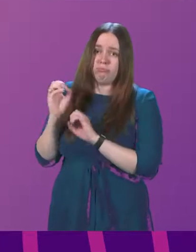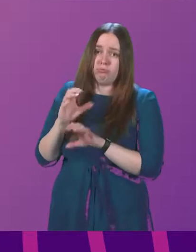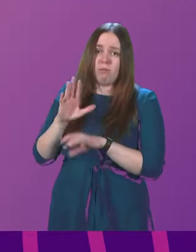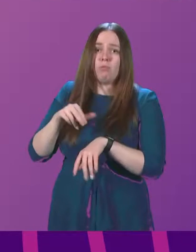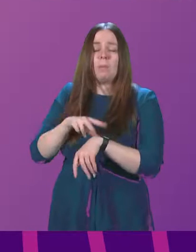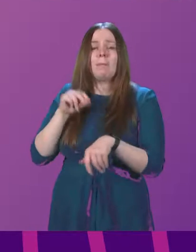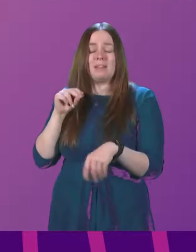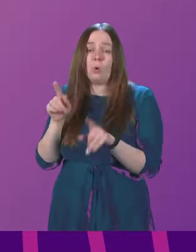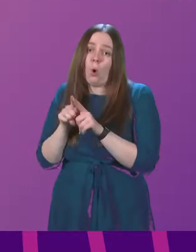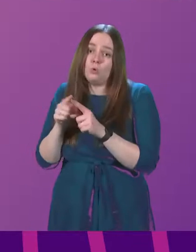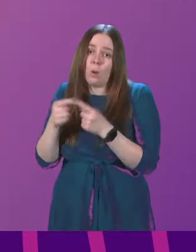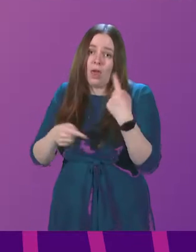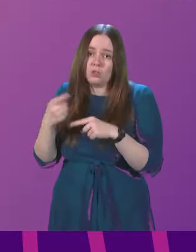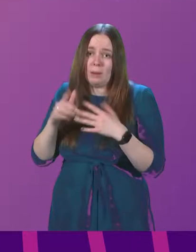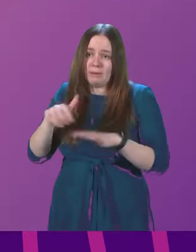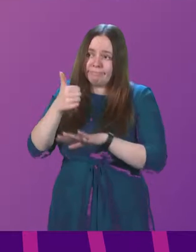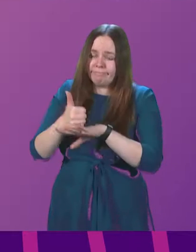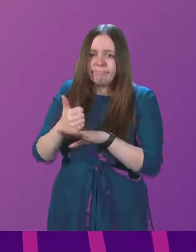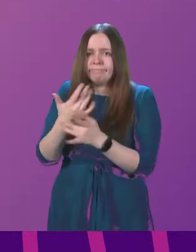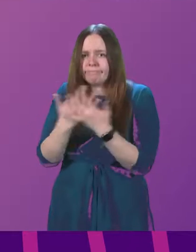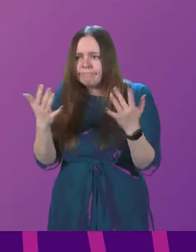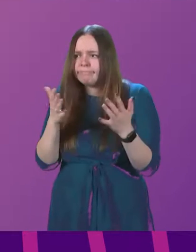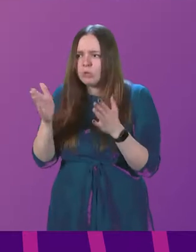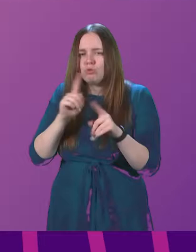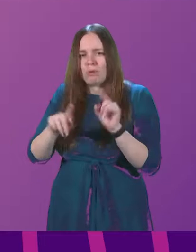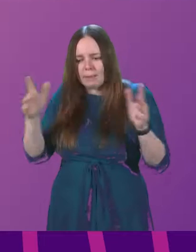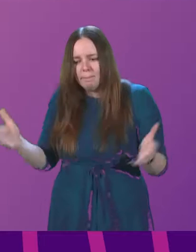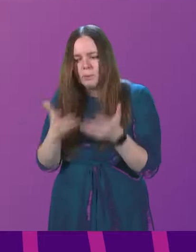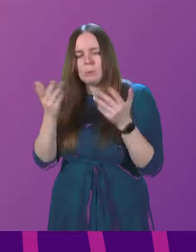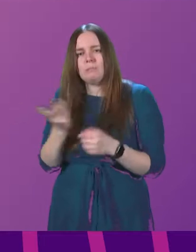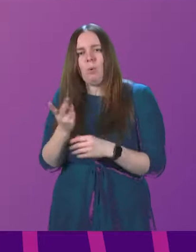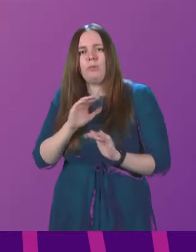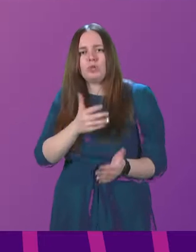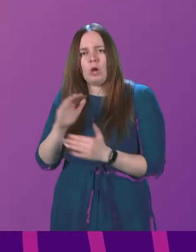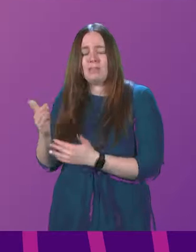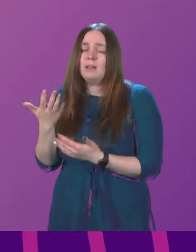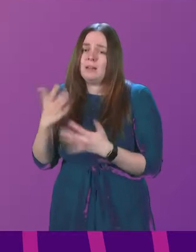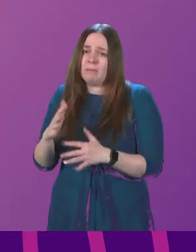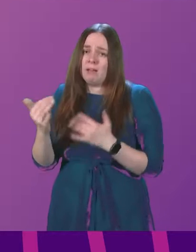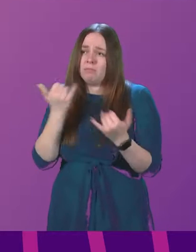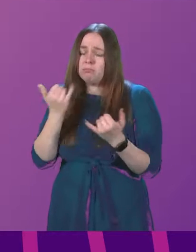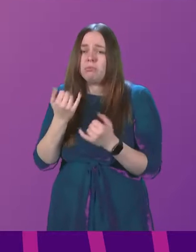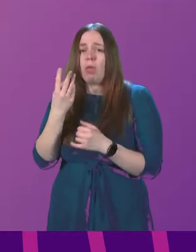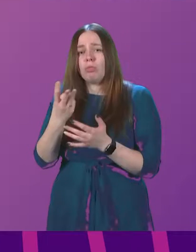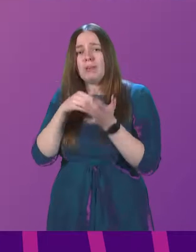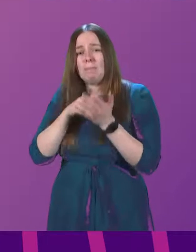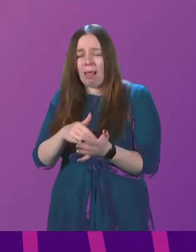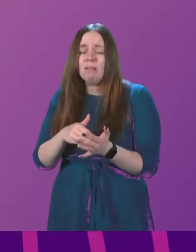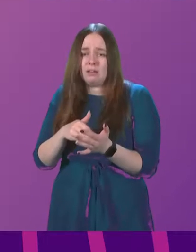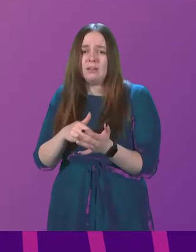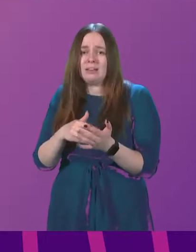who also last year introduced a range of measures to boost both the services. They receive more than three million public contacts each year.